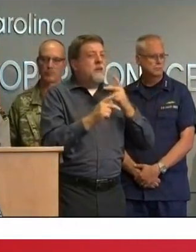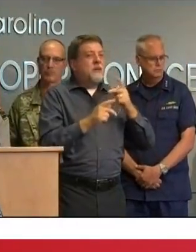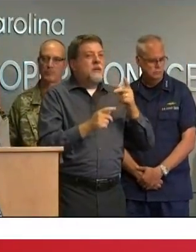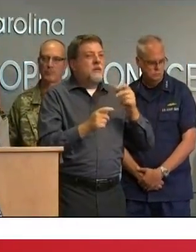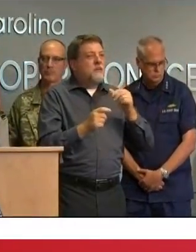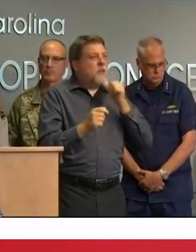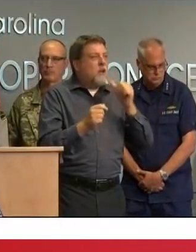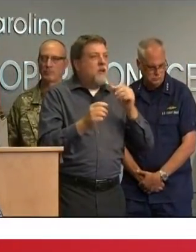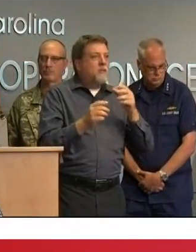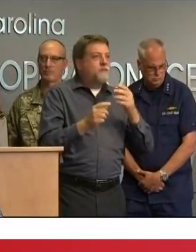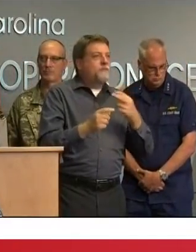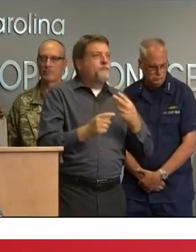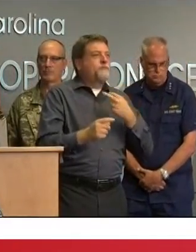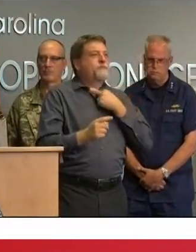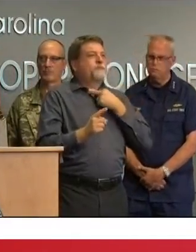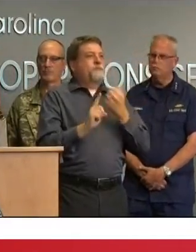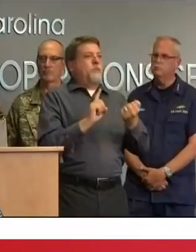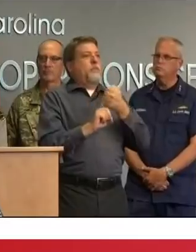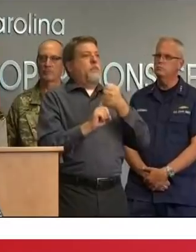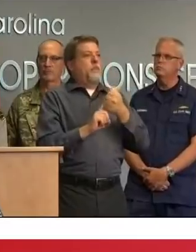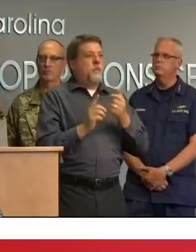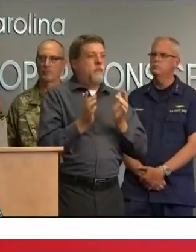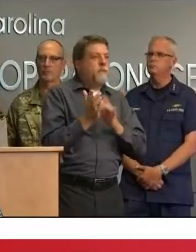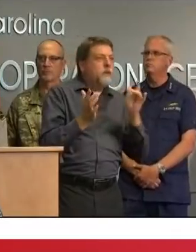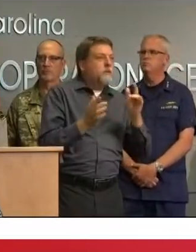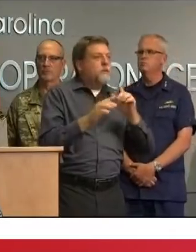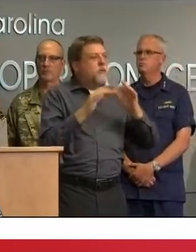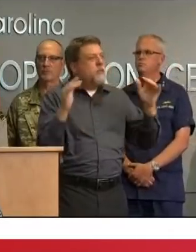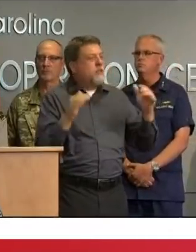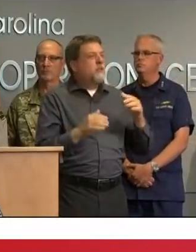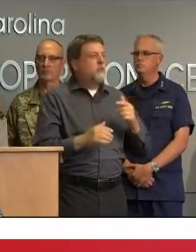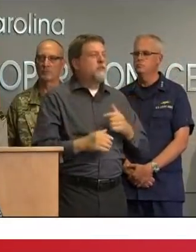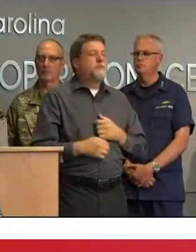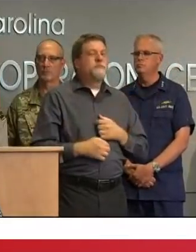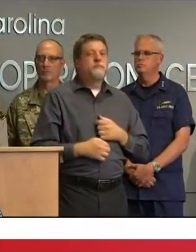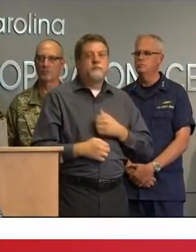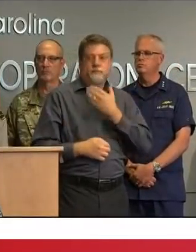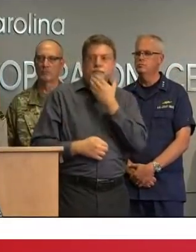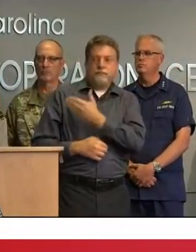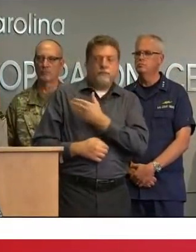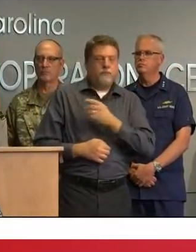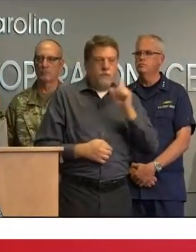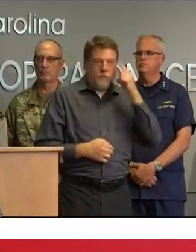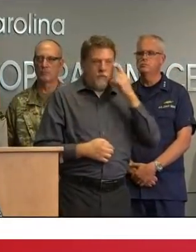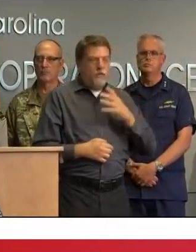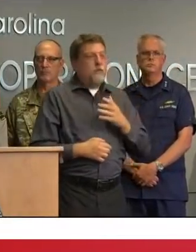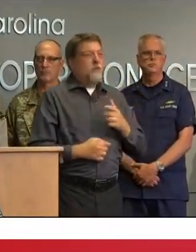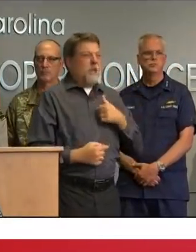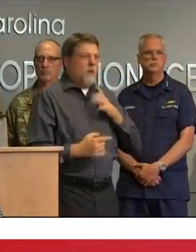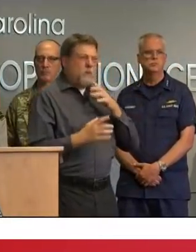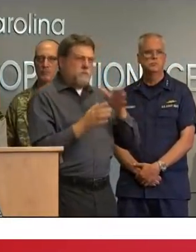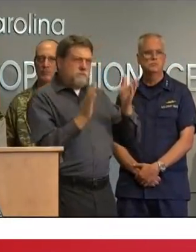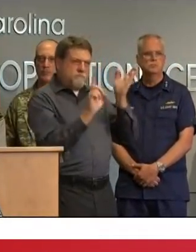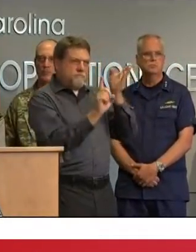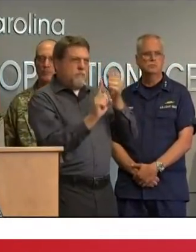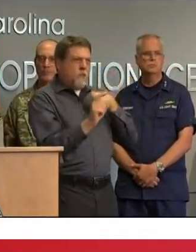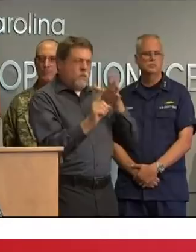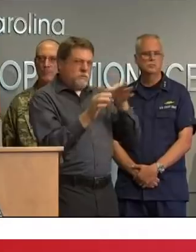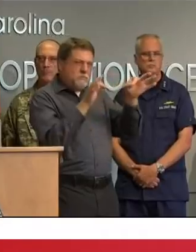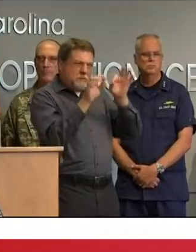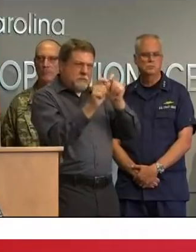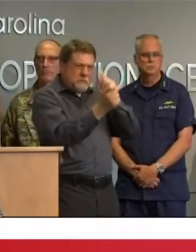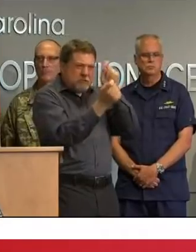i want to first address the folks who are living down east and struggling to deal with the consequences of this terrible natural disaster